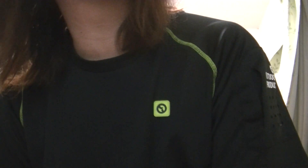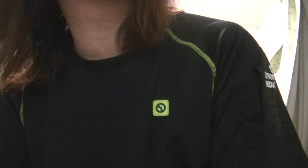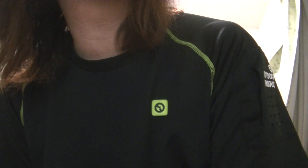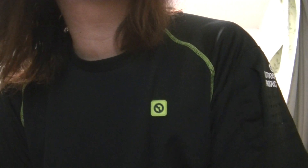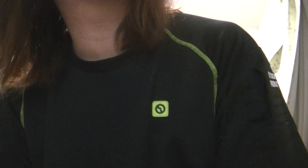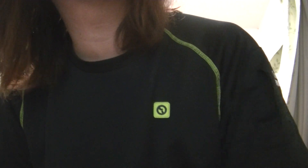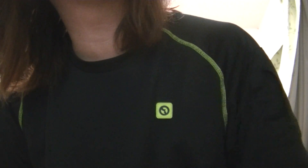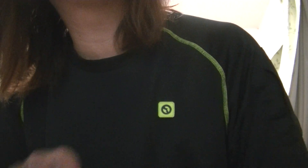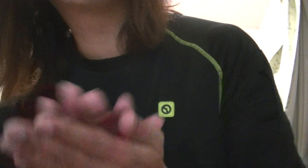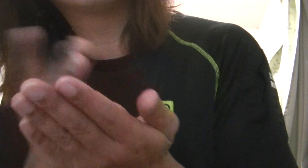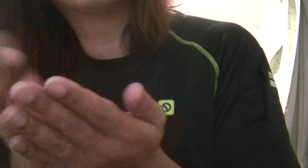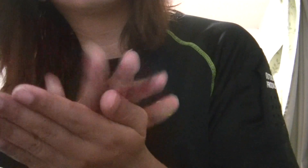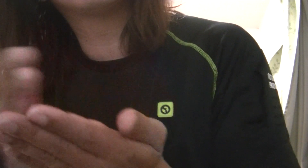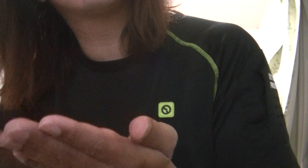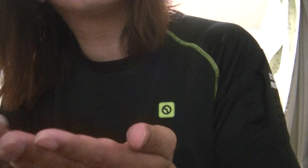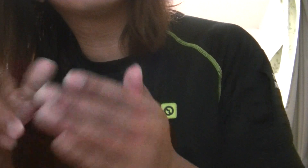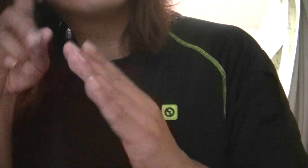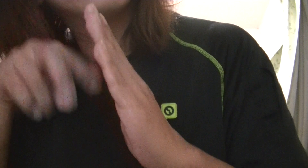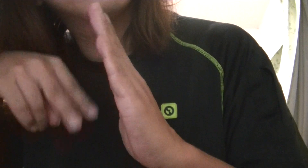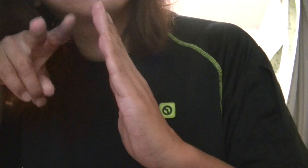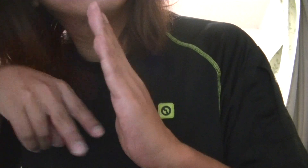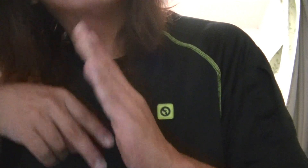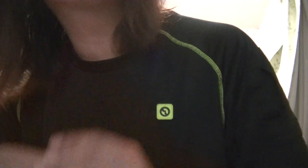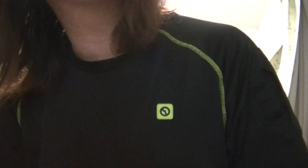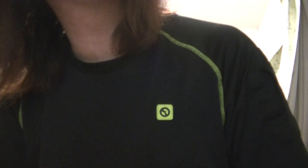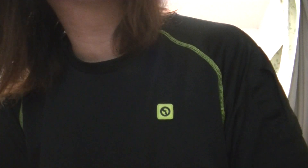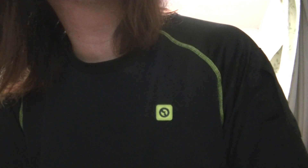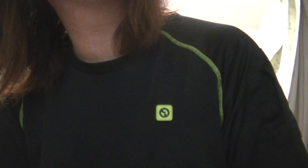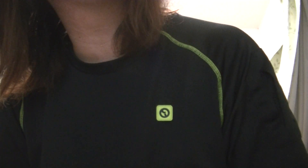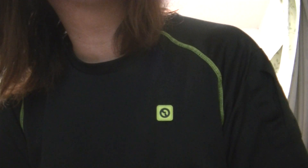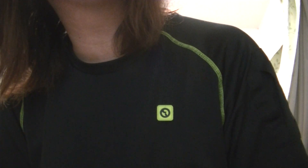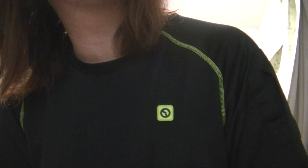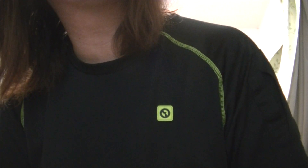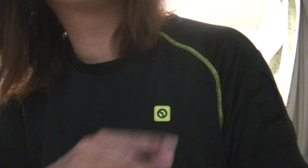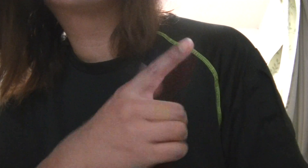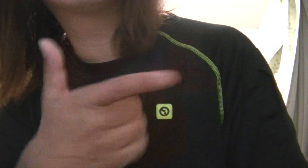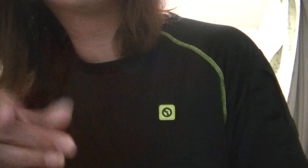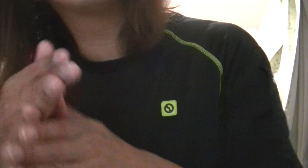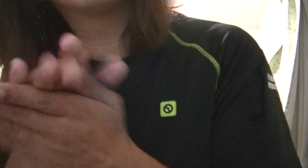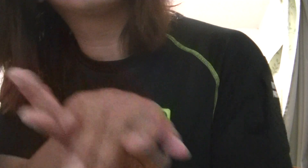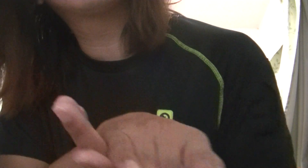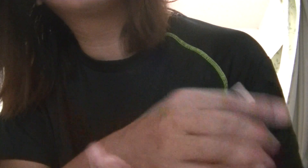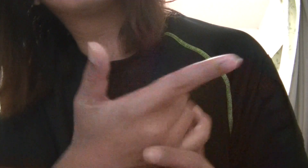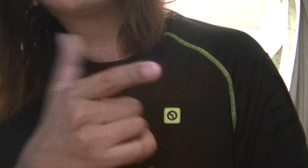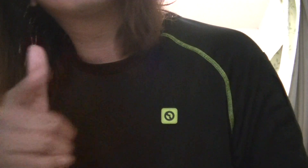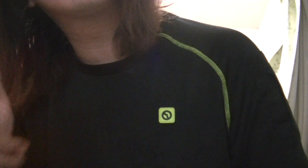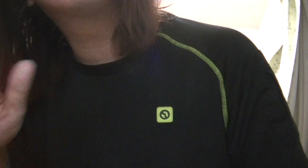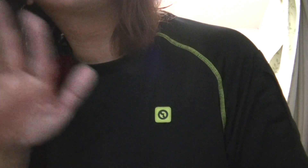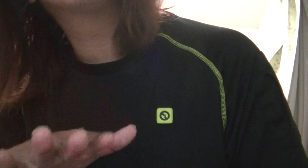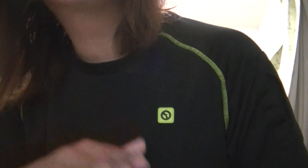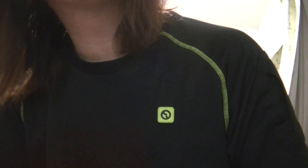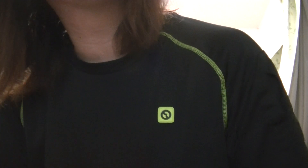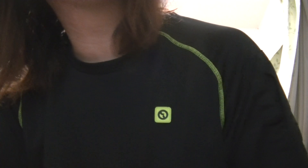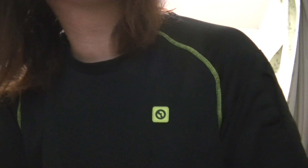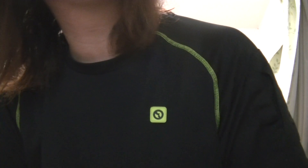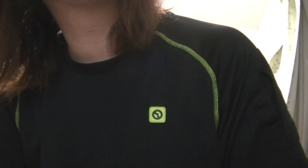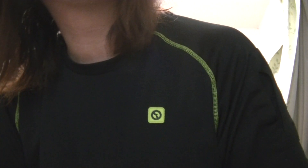Then I read the headlines, and it said they're dying there. And it